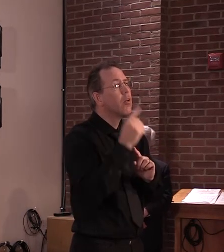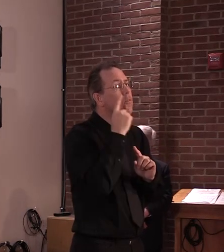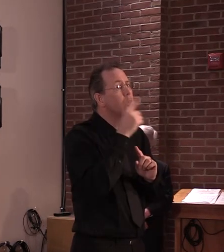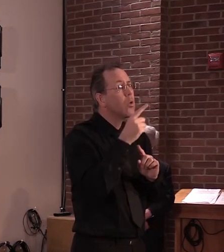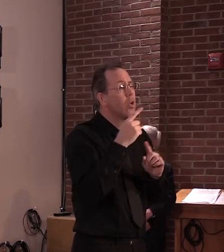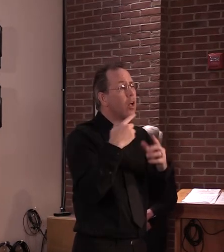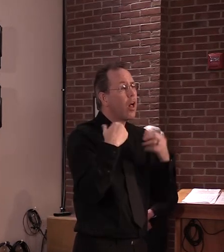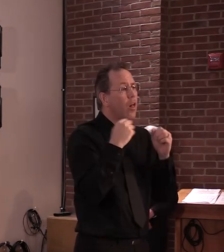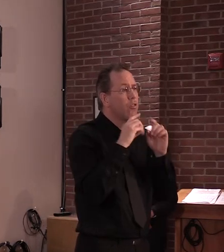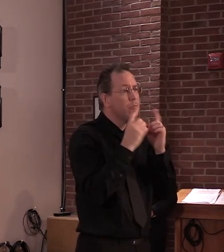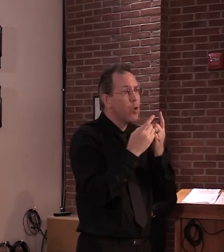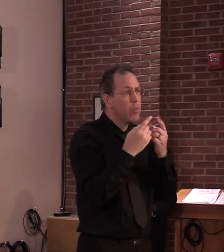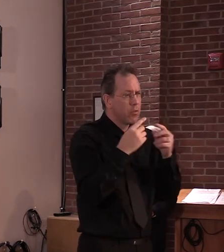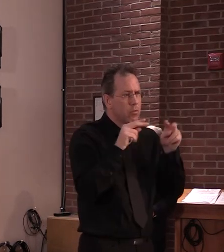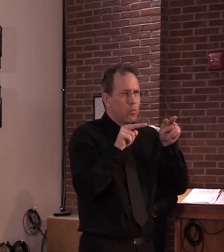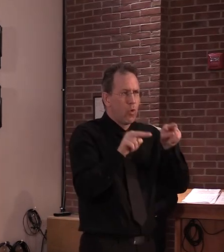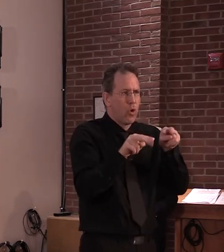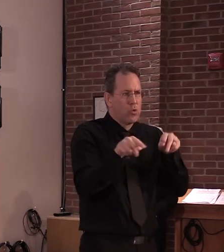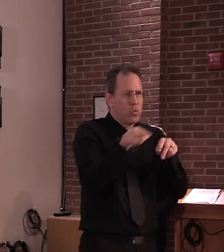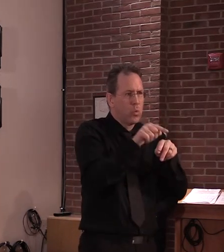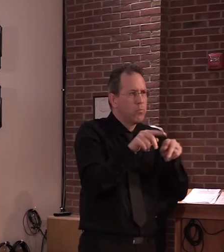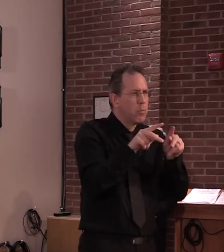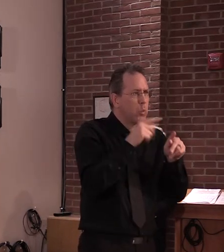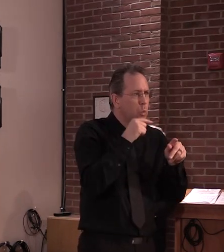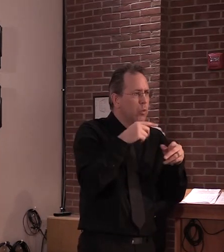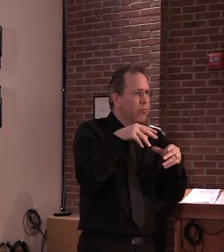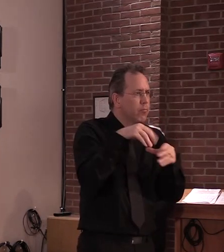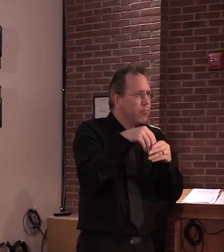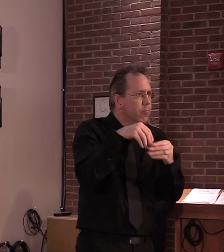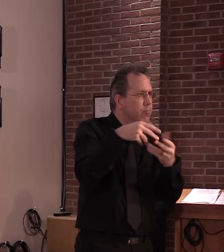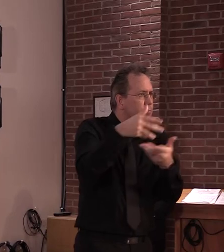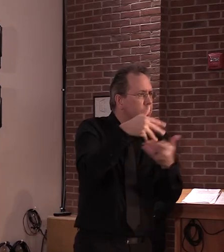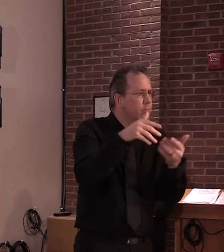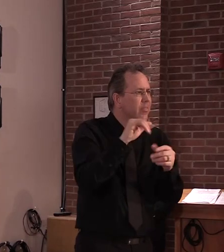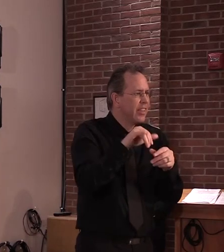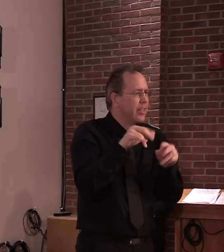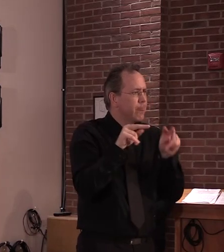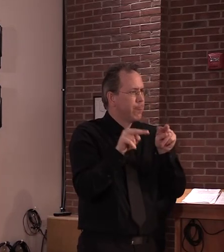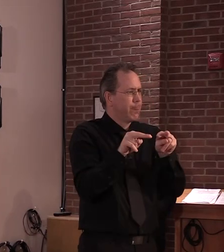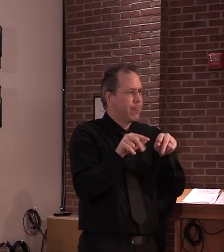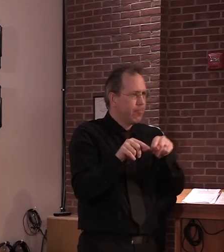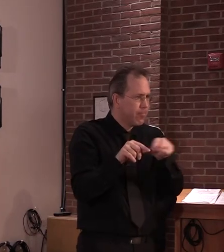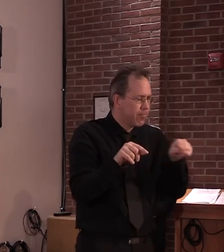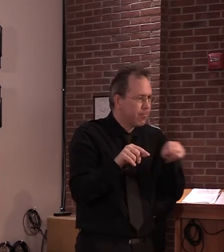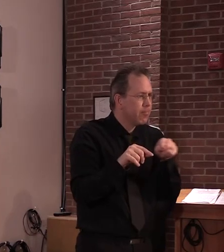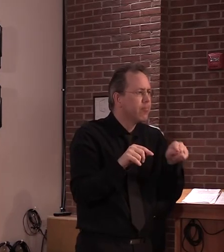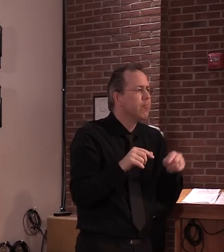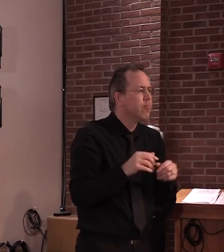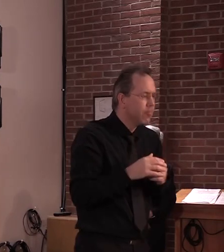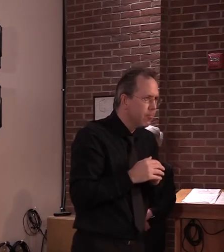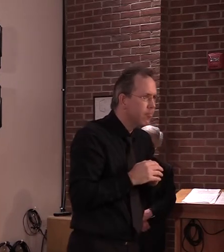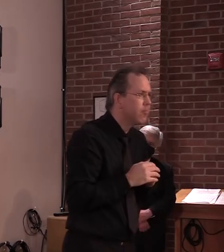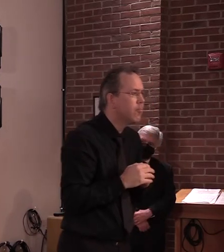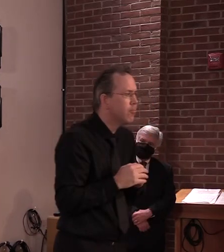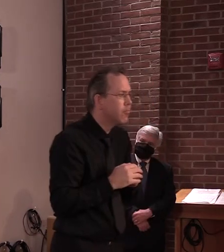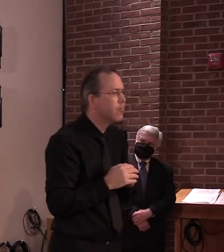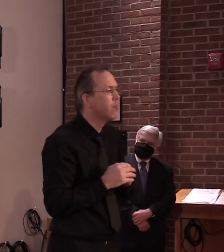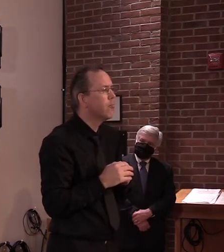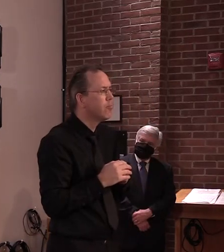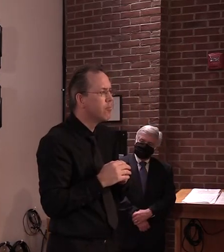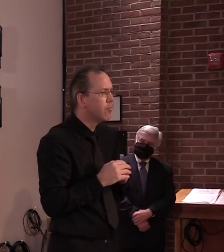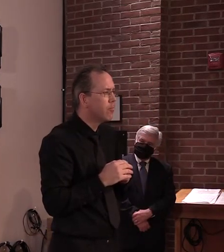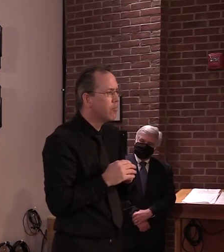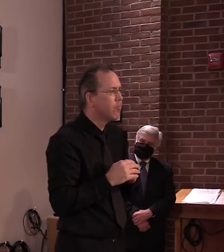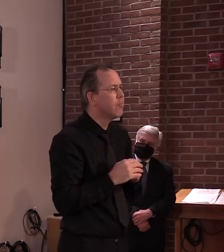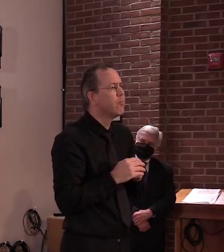SARA alert system, which we're using for that purpose, which feeds out information to you as the